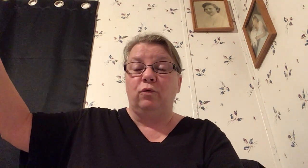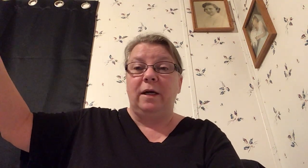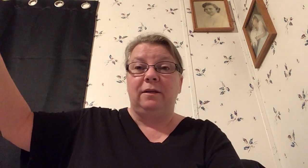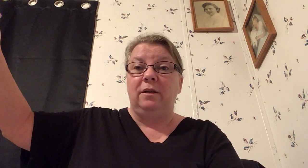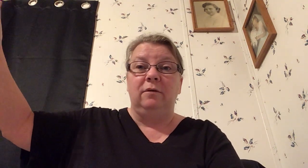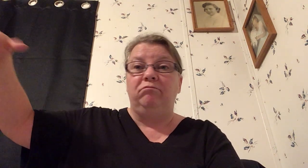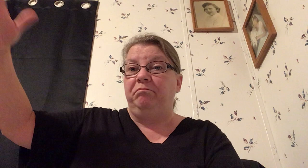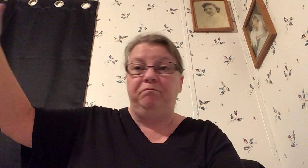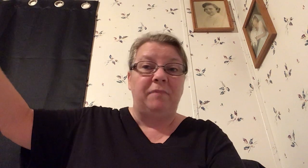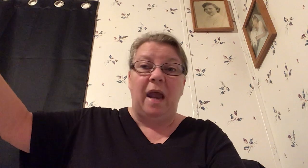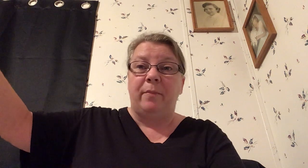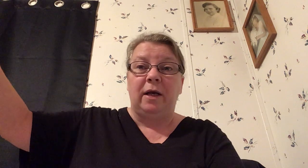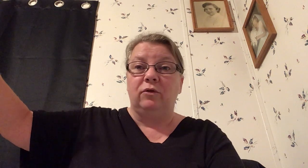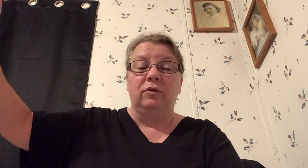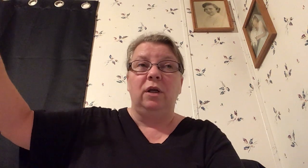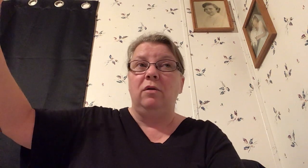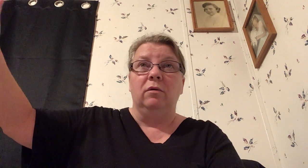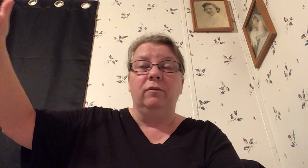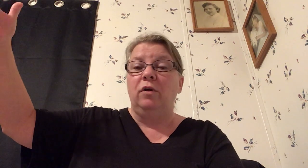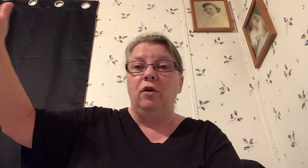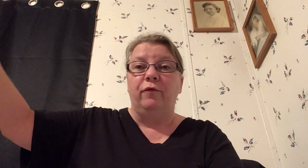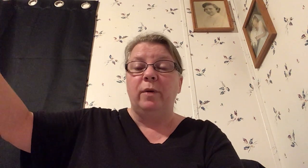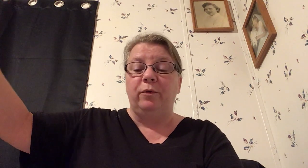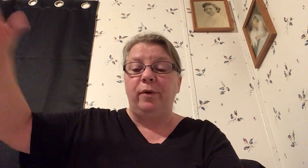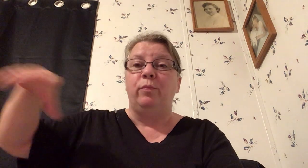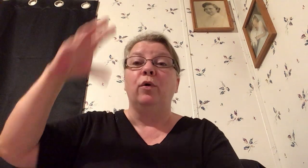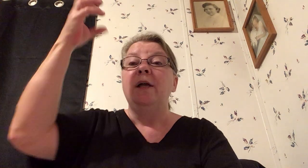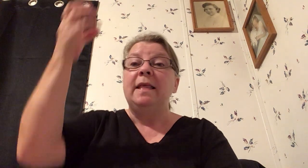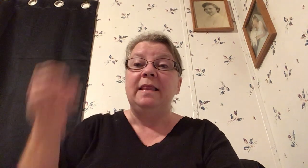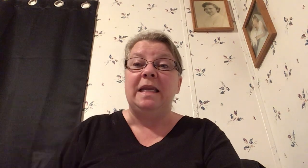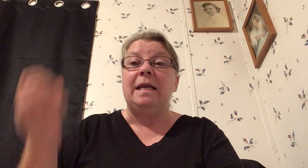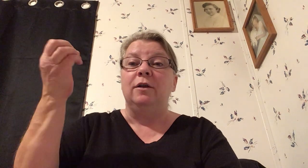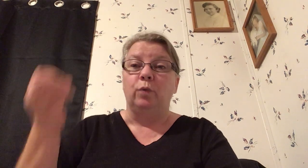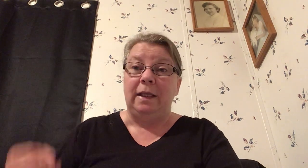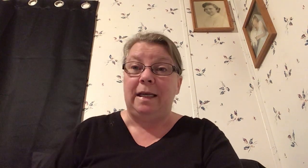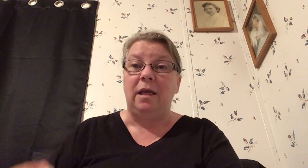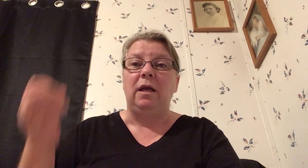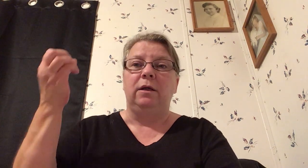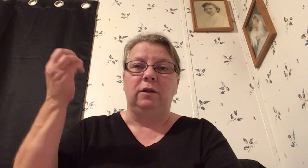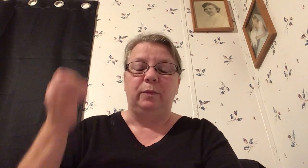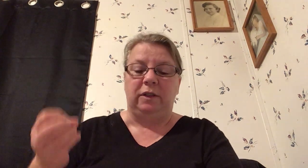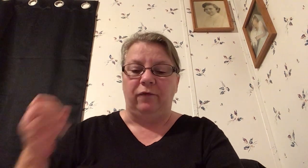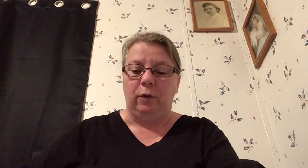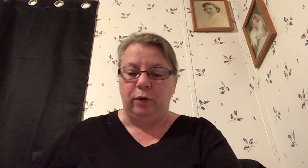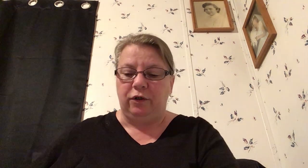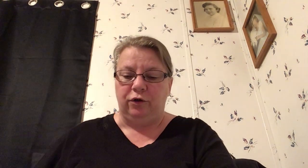arrested haphazardly or you know from other people these were the king's specific prisoners